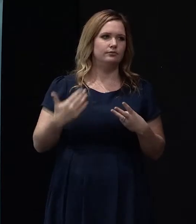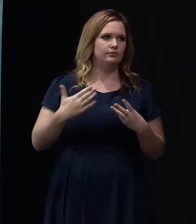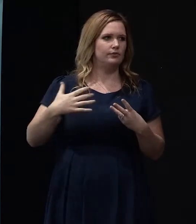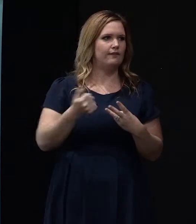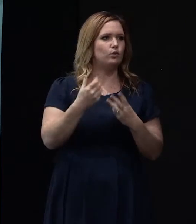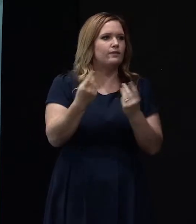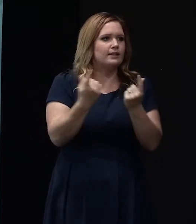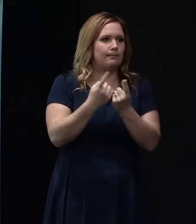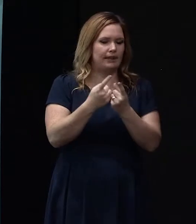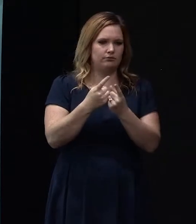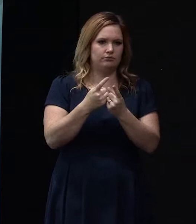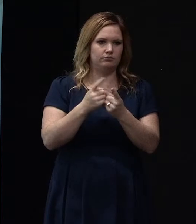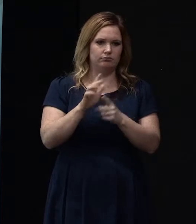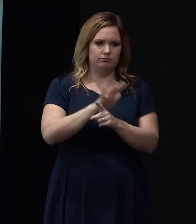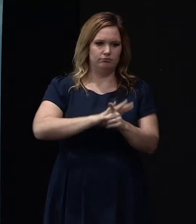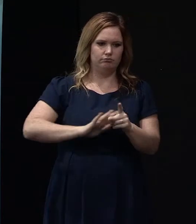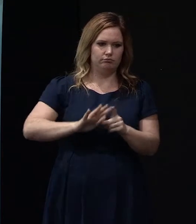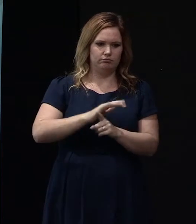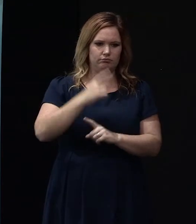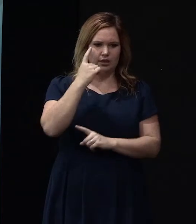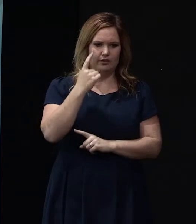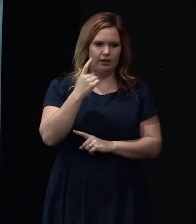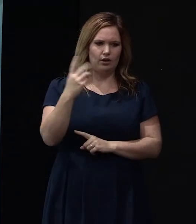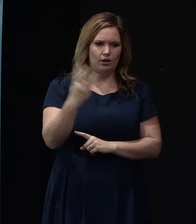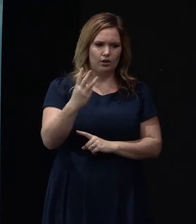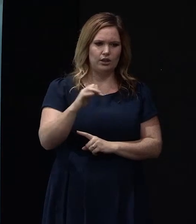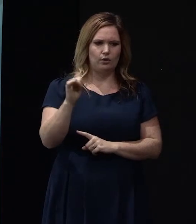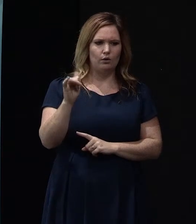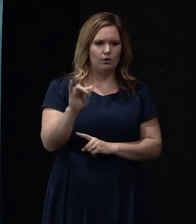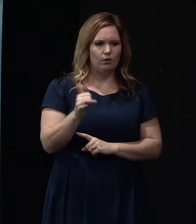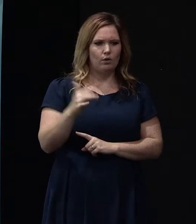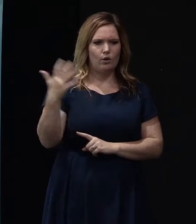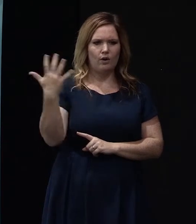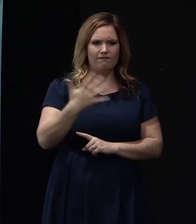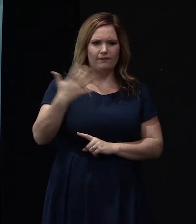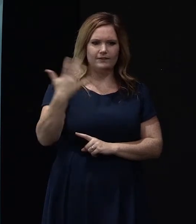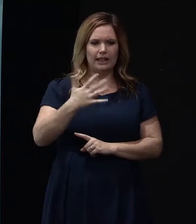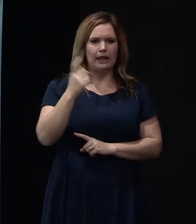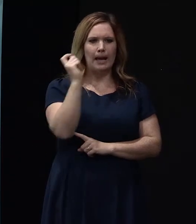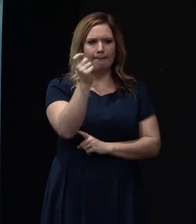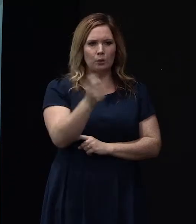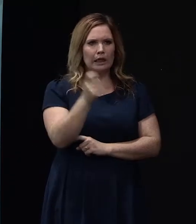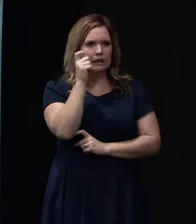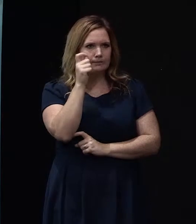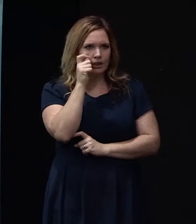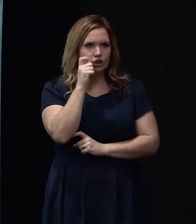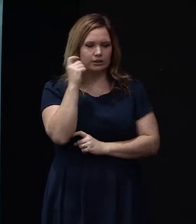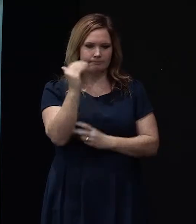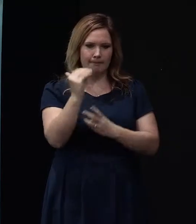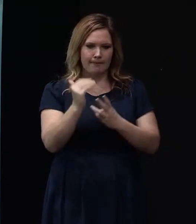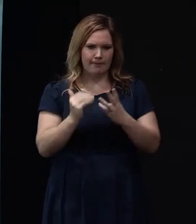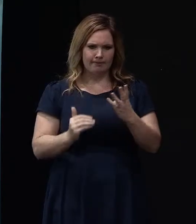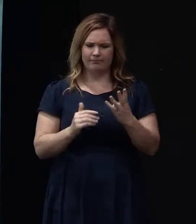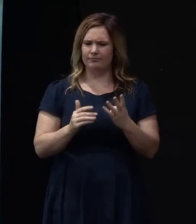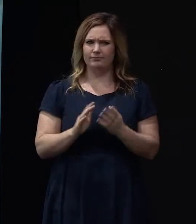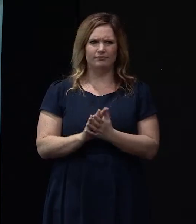something in the vicinity of, I think it's about 13 or 15 building inspections while you're building. Oh, yeah. No, no, And it